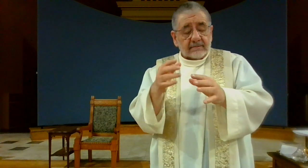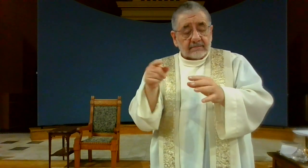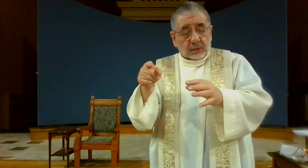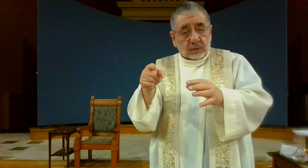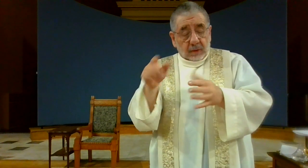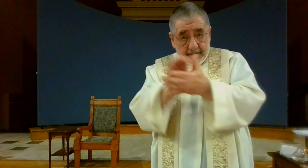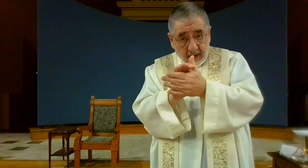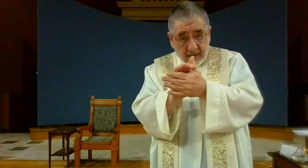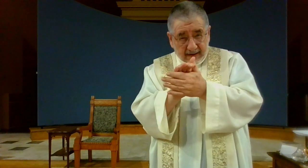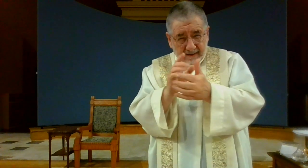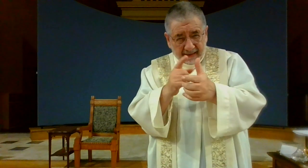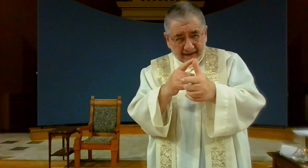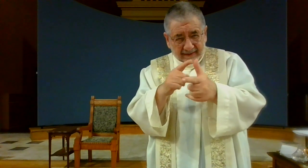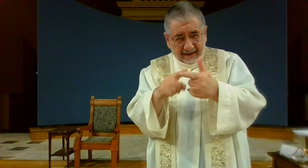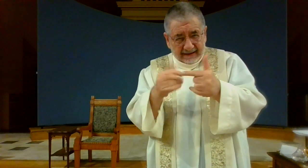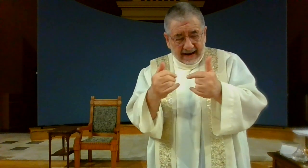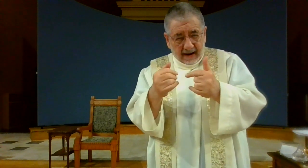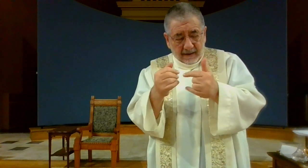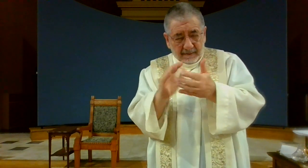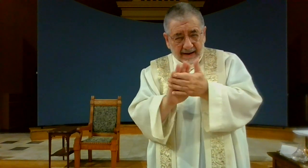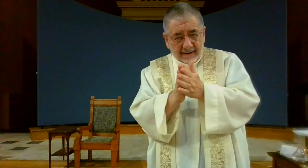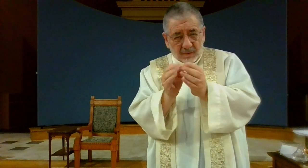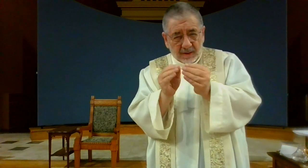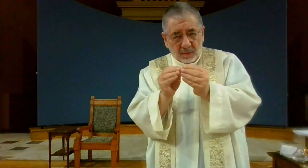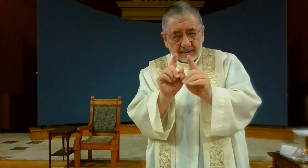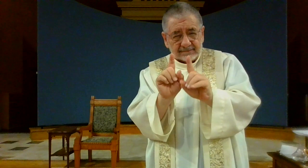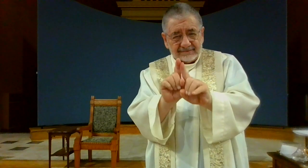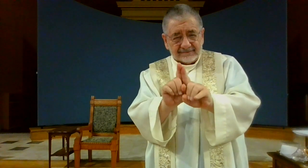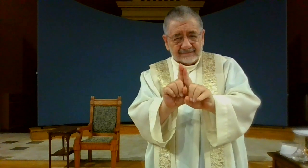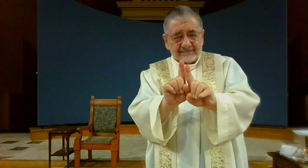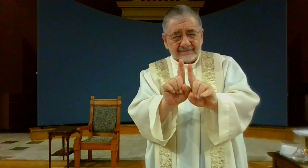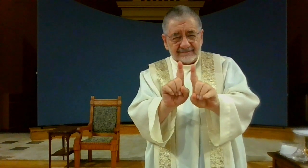These couples felt that they were slowly drifting apart.